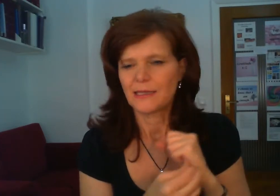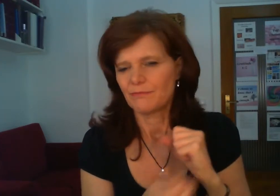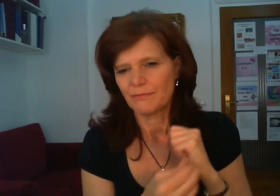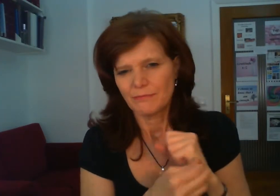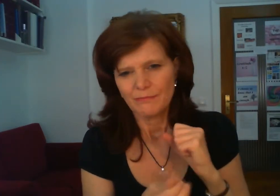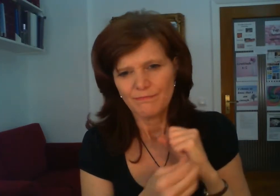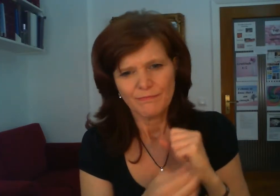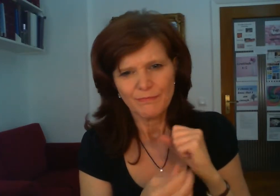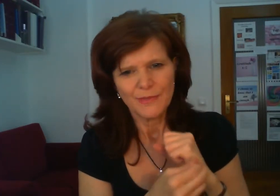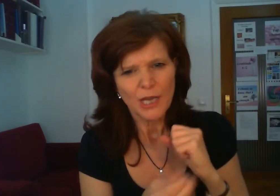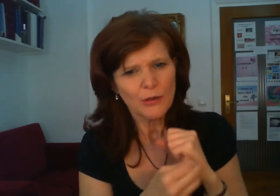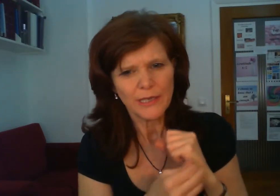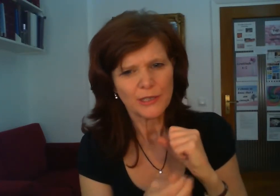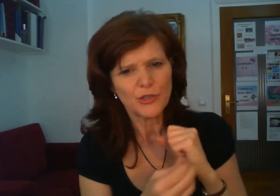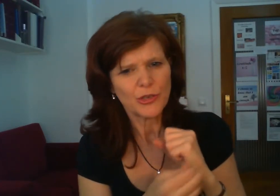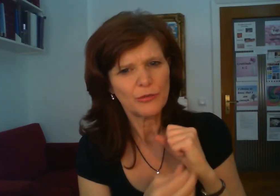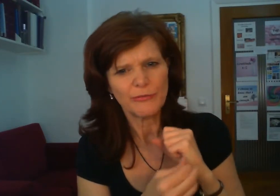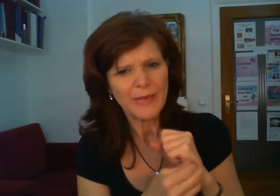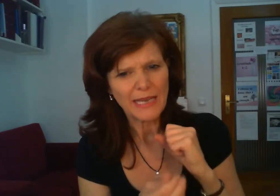it's totally in control of me